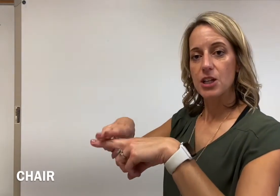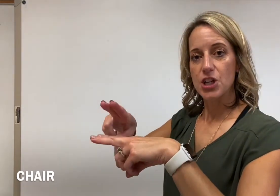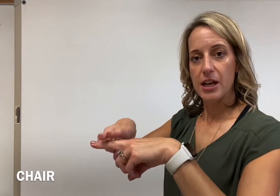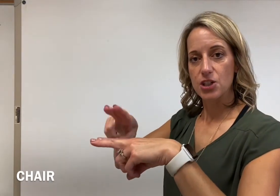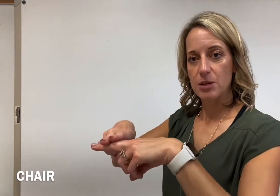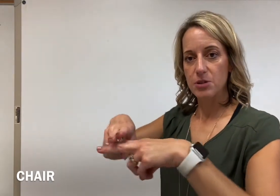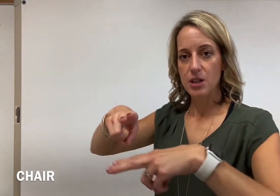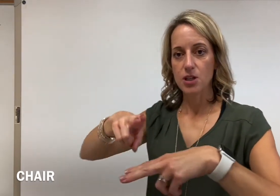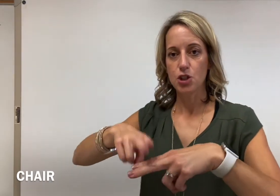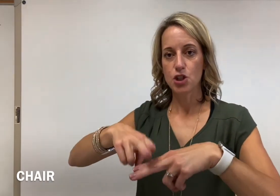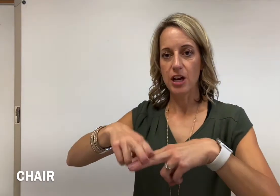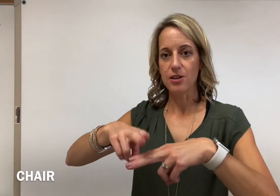H, handsheets. Chair.